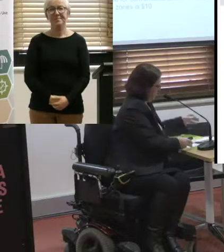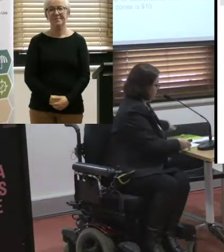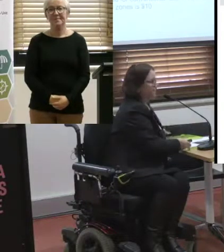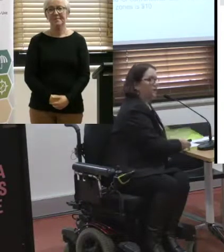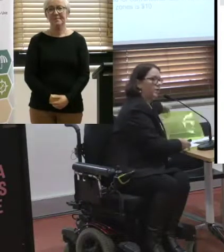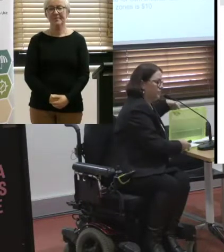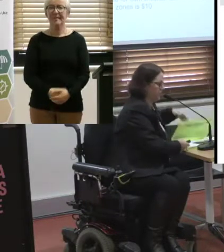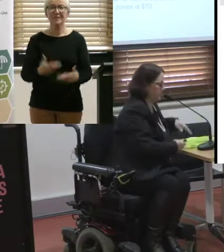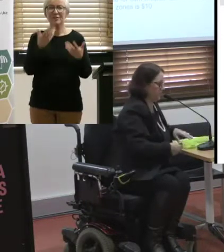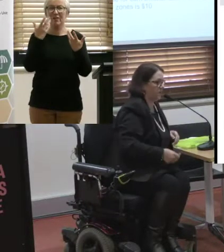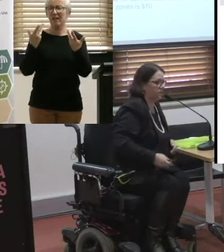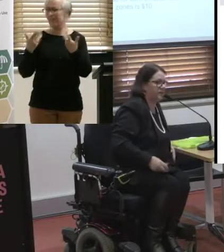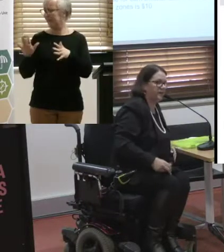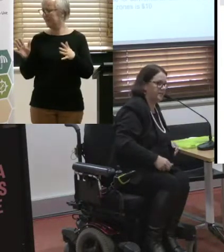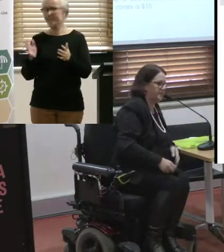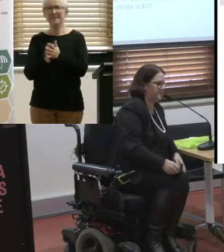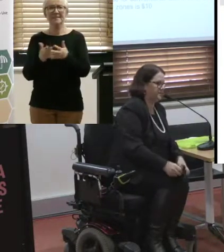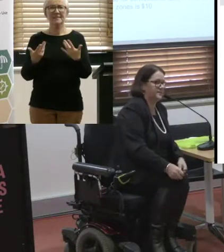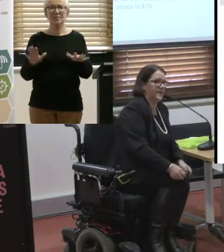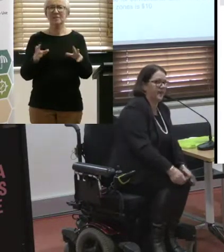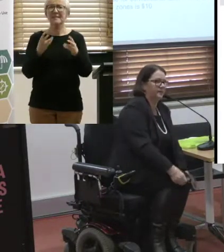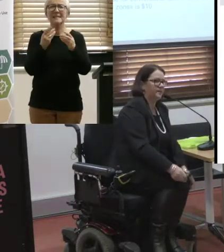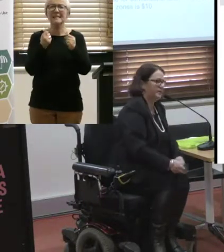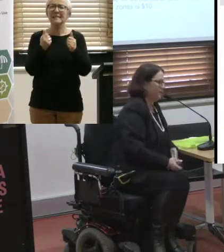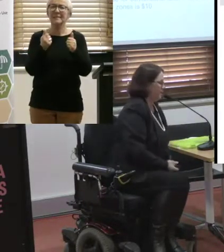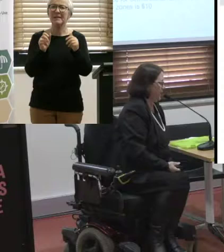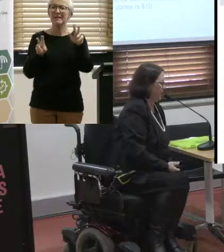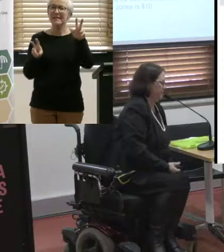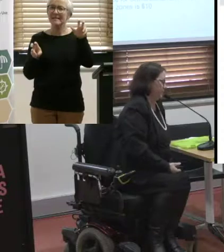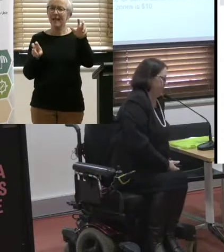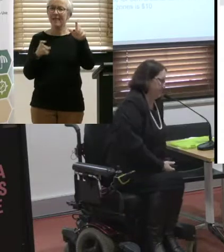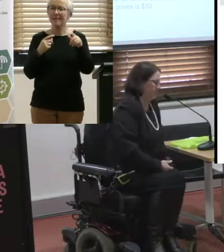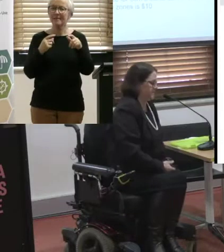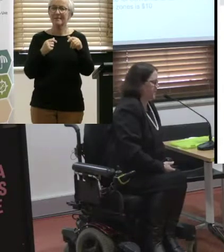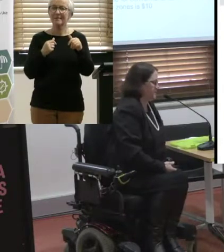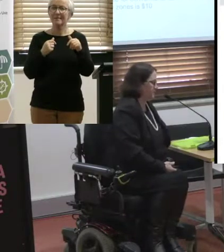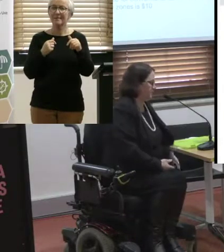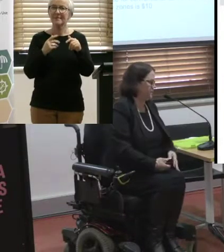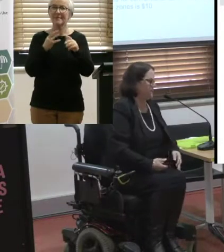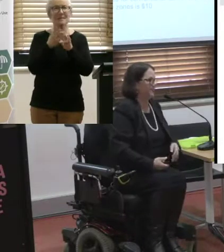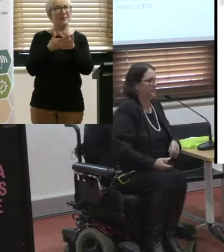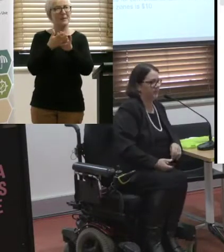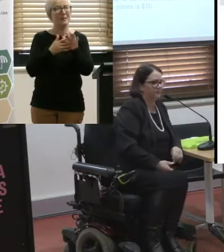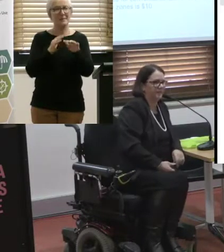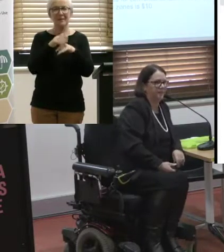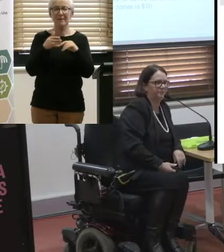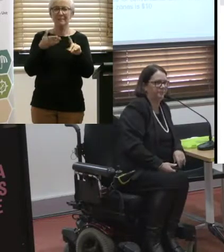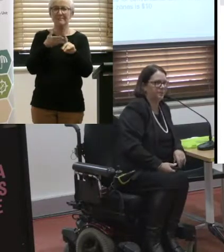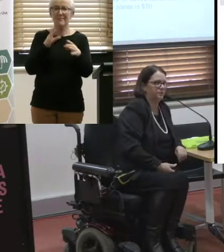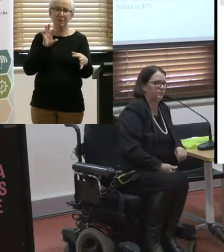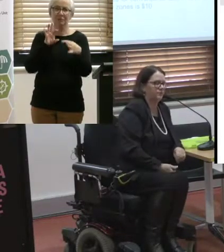Sorry, I've left it. What I'll do, I will share it. It's just a bit of a saying that is really relevant